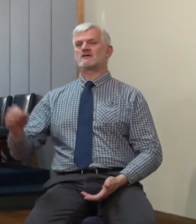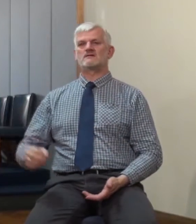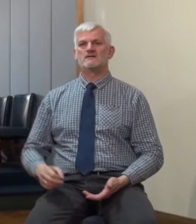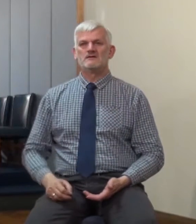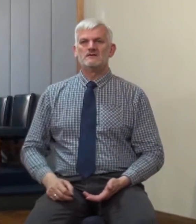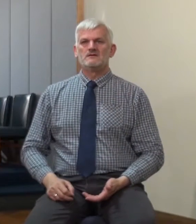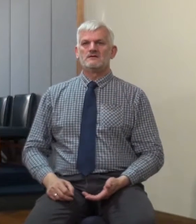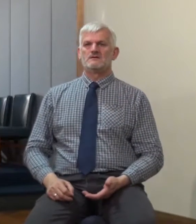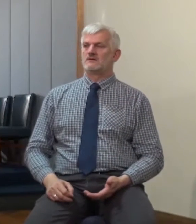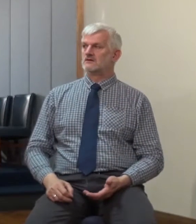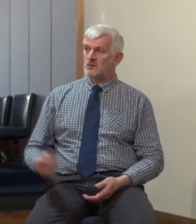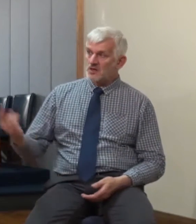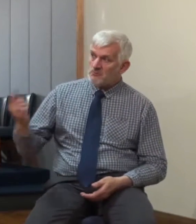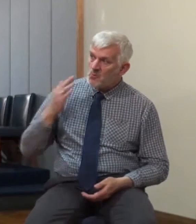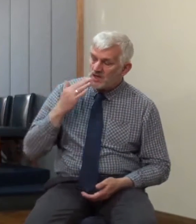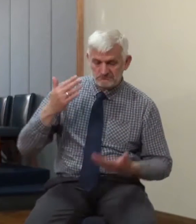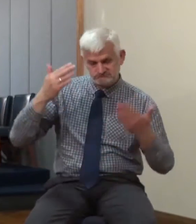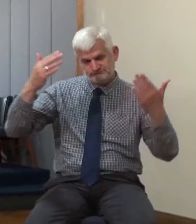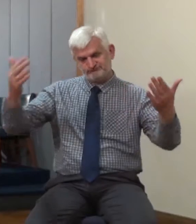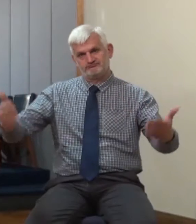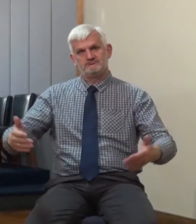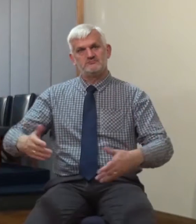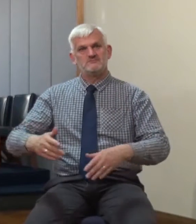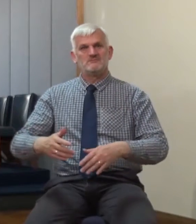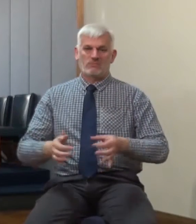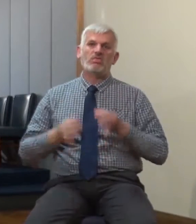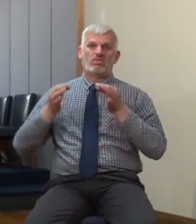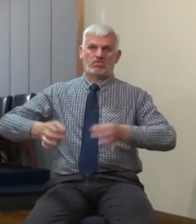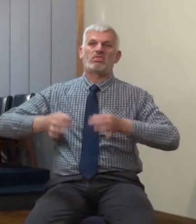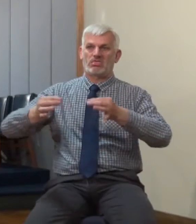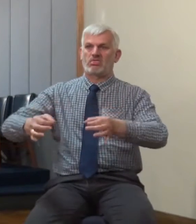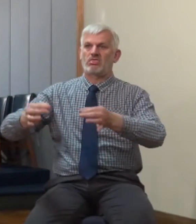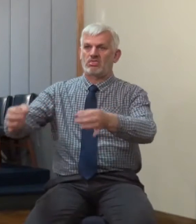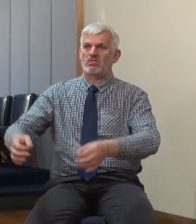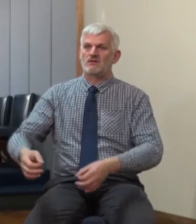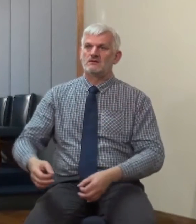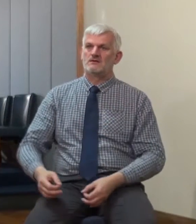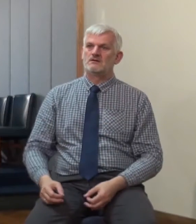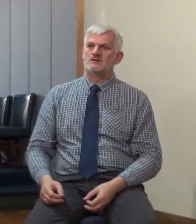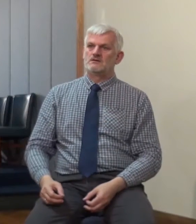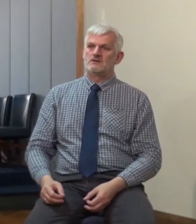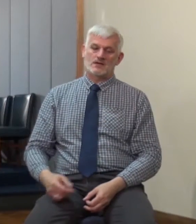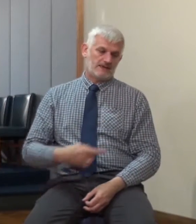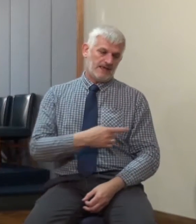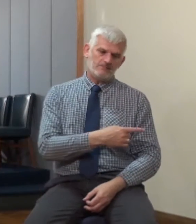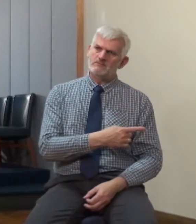in the application of the illustration the preacher or the elder or the deacon or whoever it is a spiritual shepherd